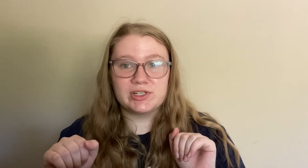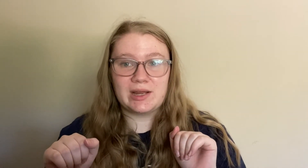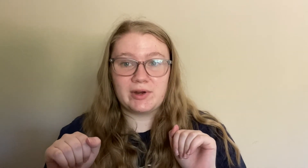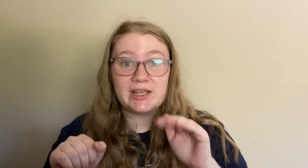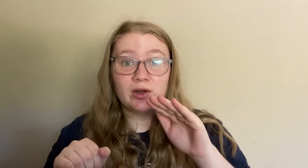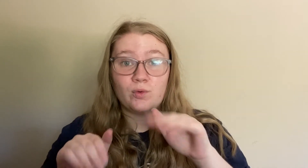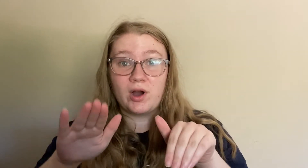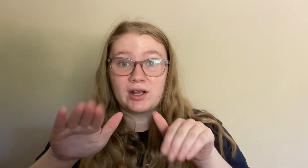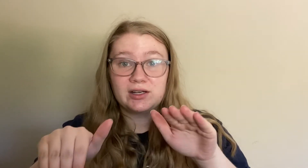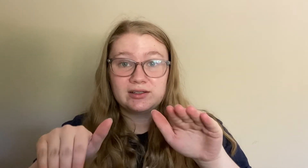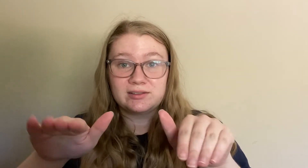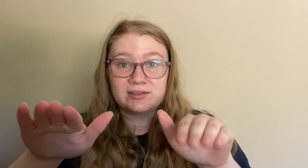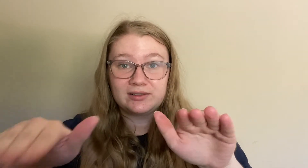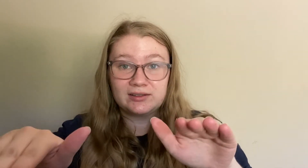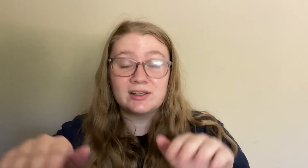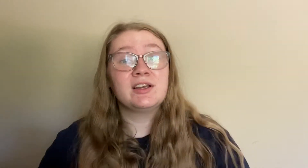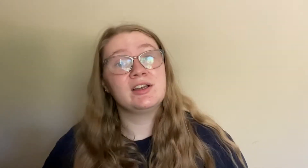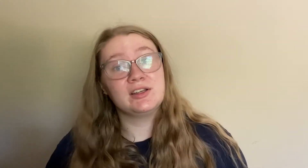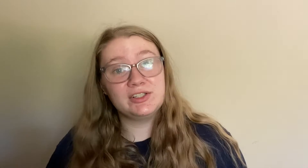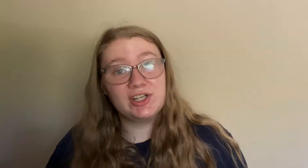time. Ready? Walk. Good job.